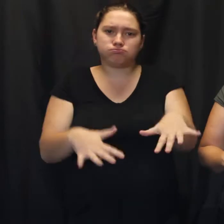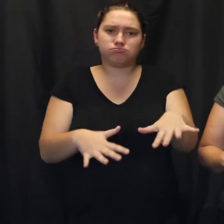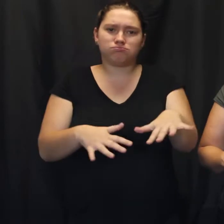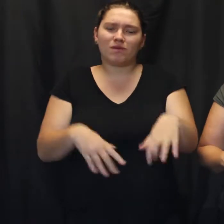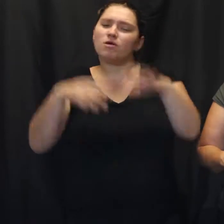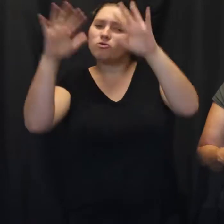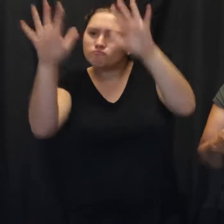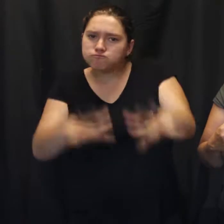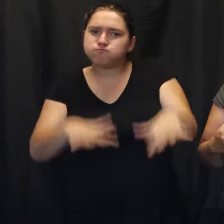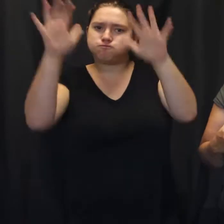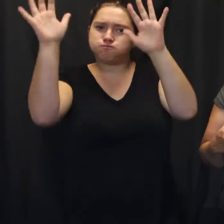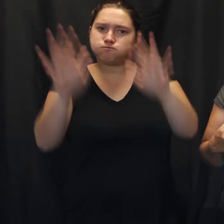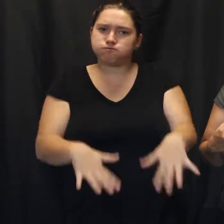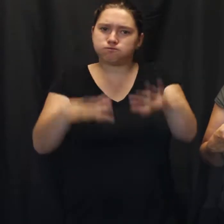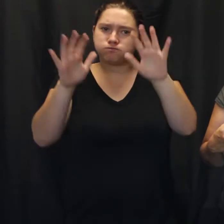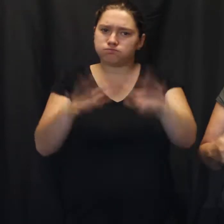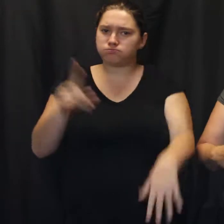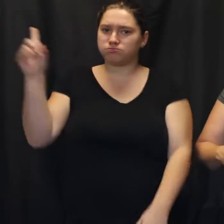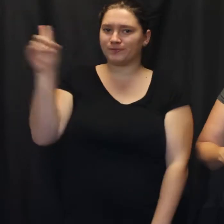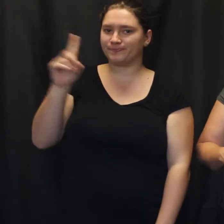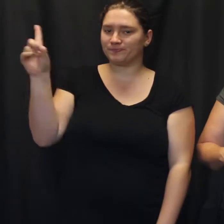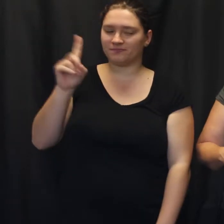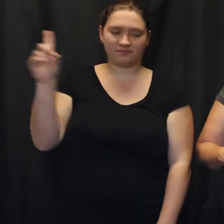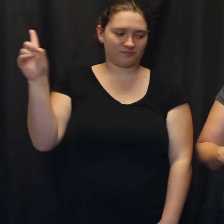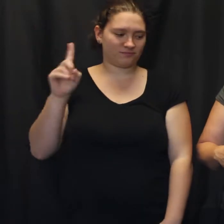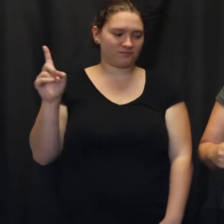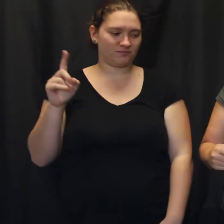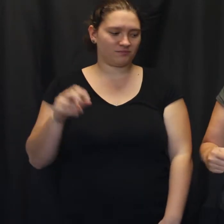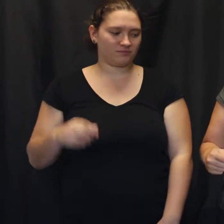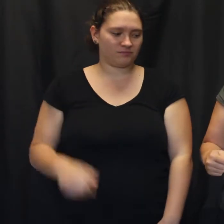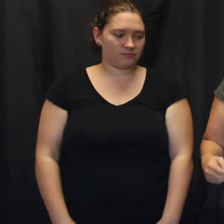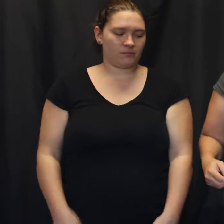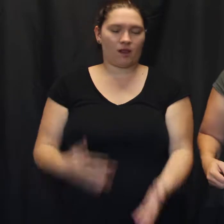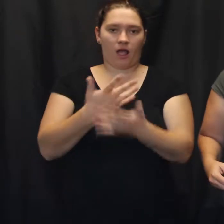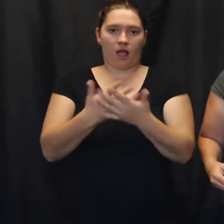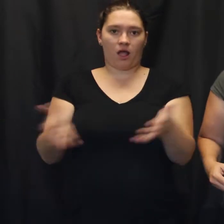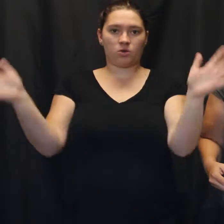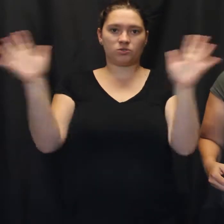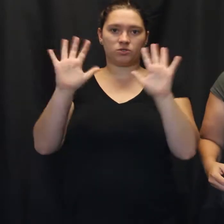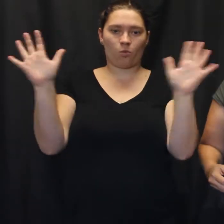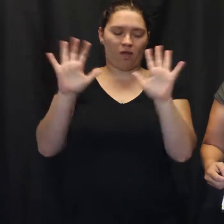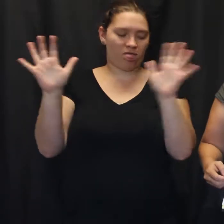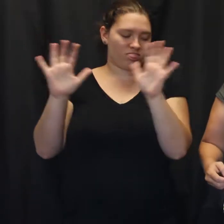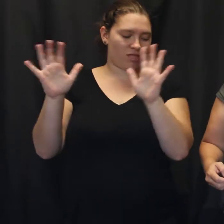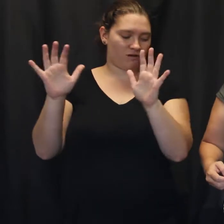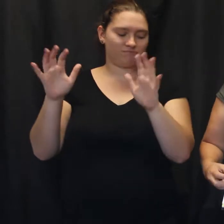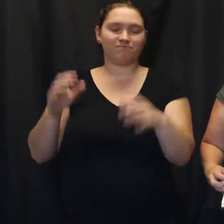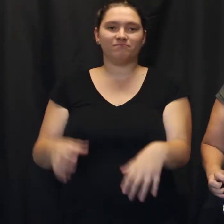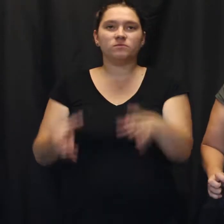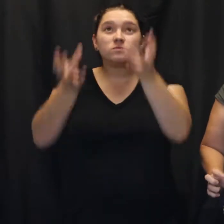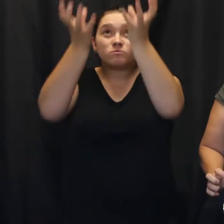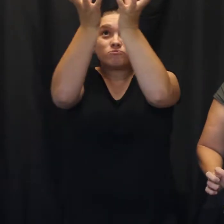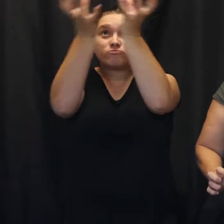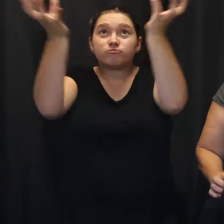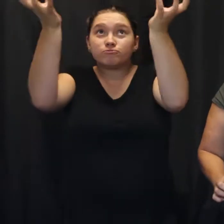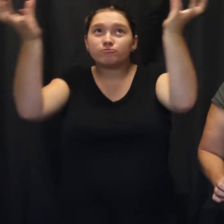It's rainy today. How's the weather? It's cloudy.